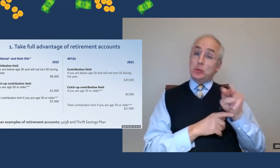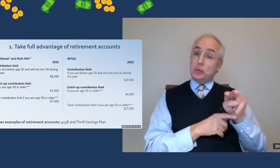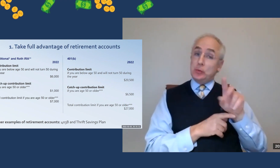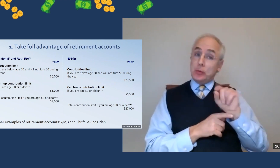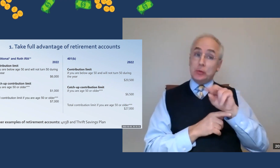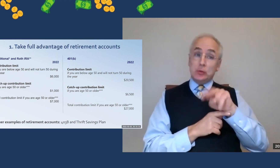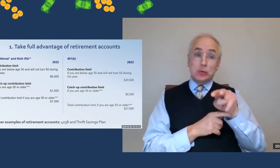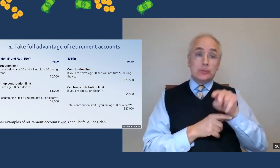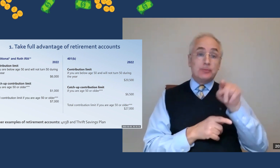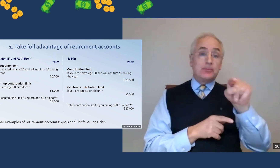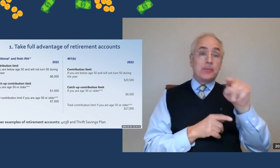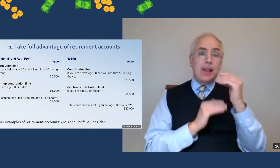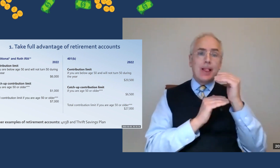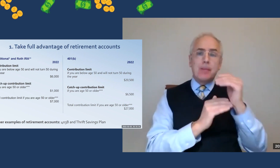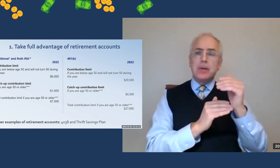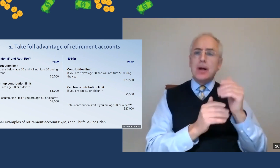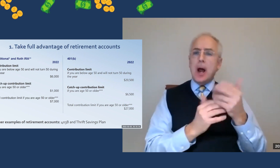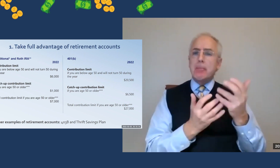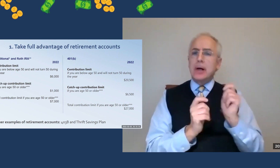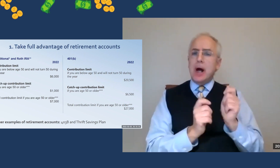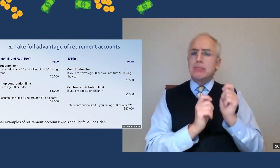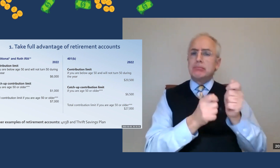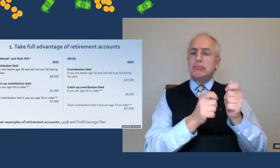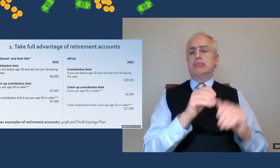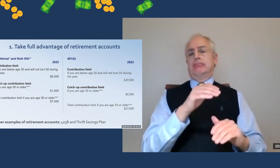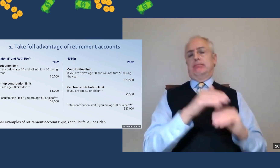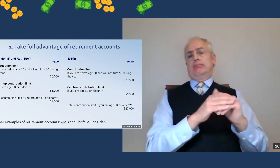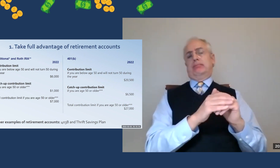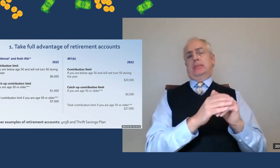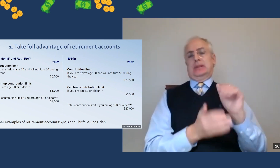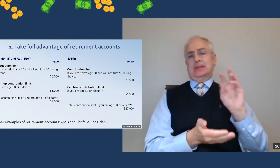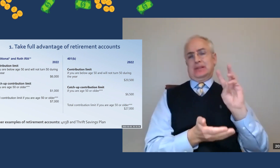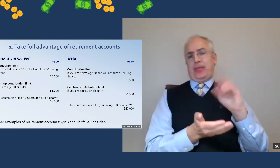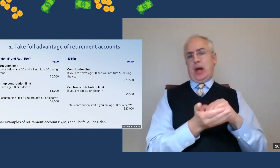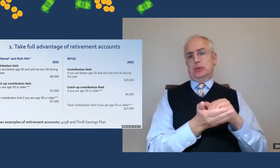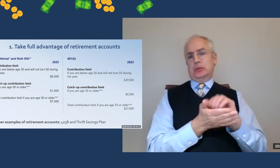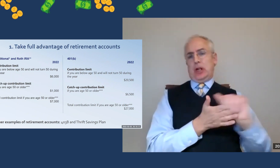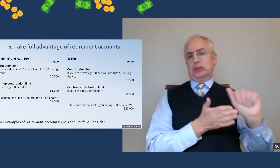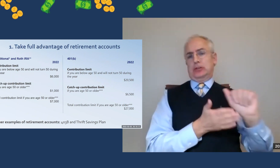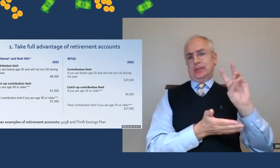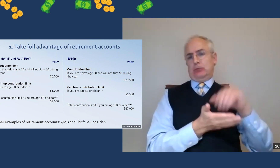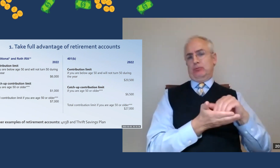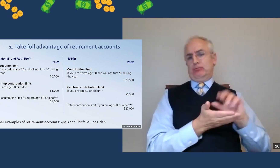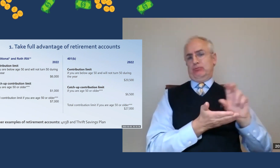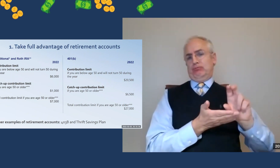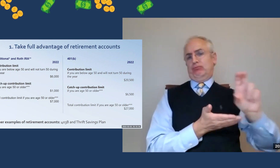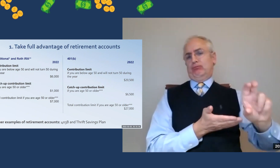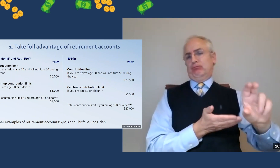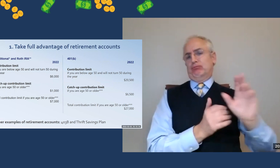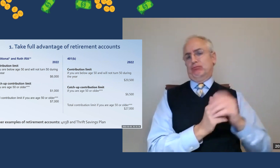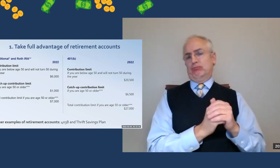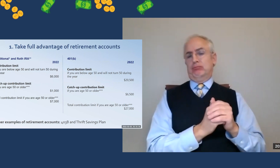For 2022, the limit on how much you're able to contribute is $6,000